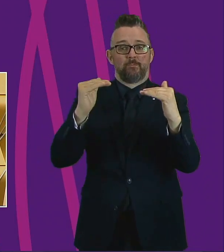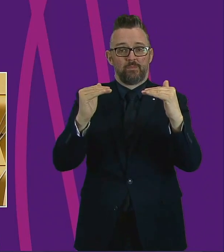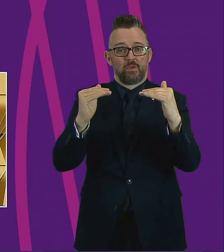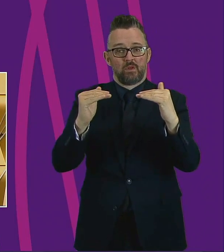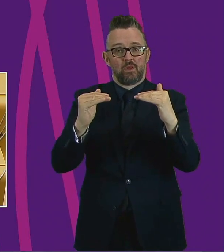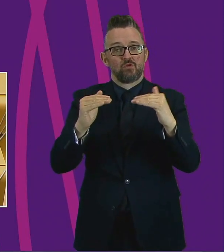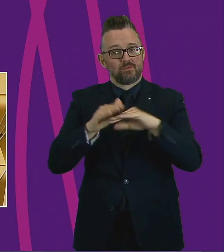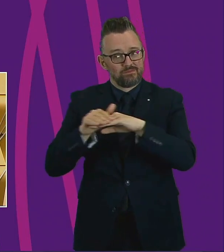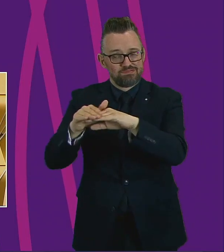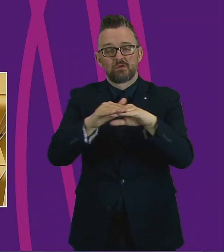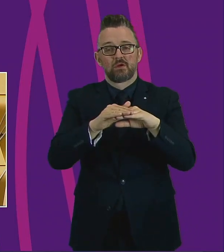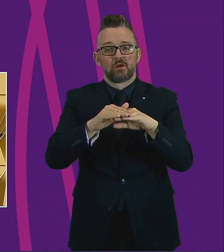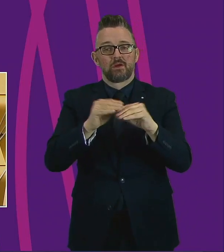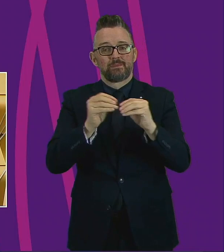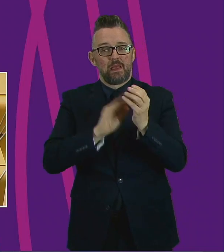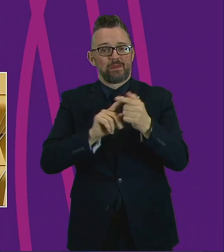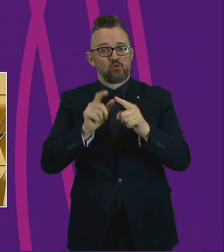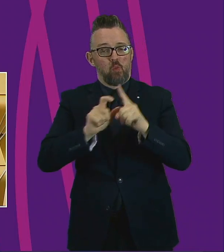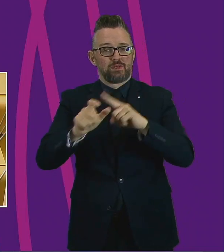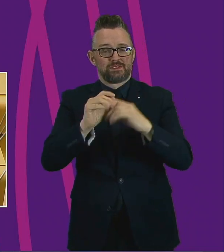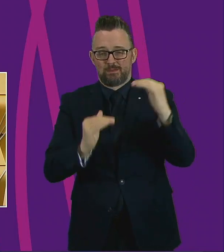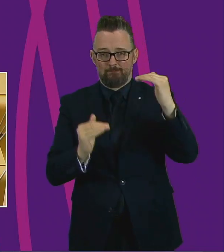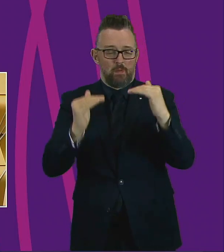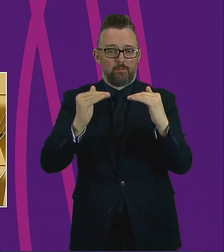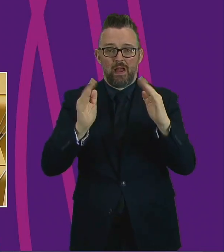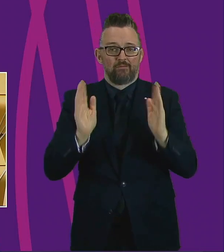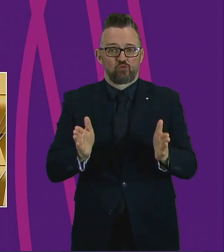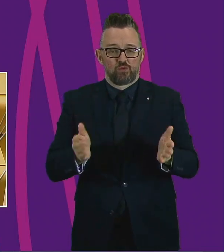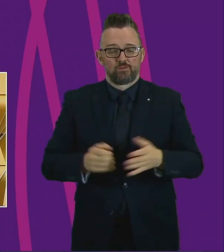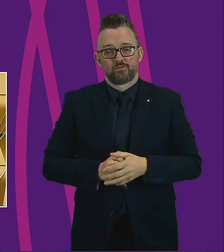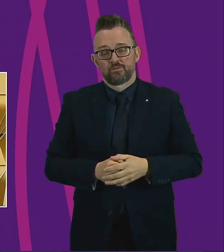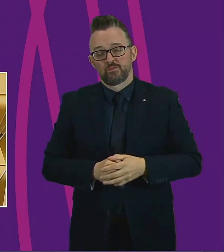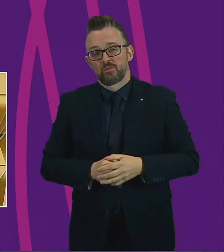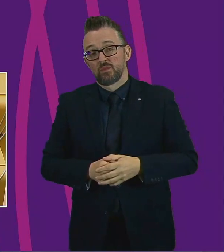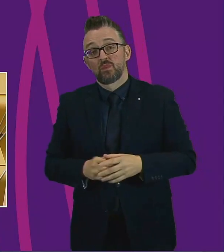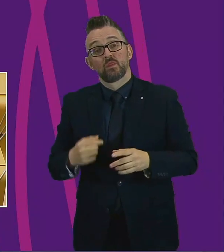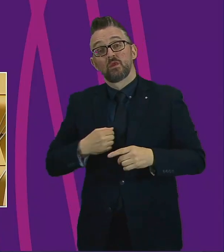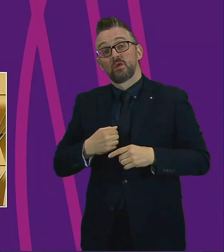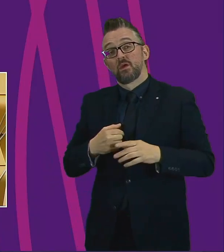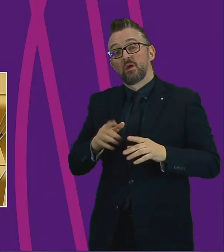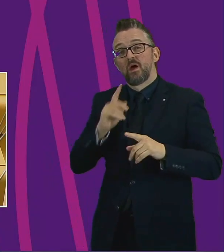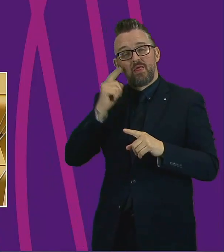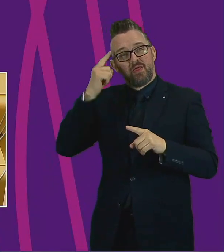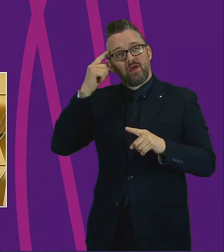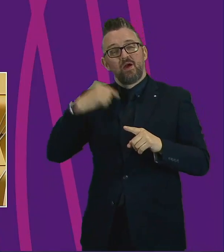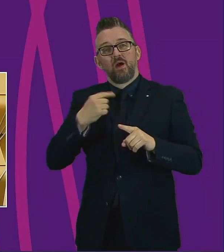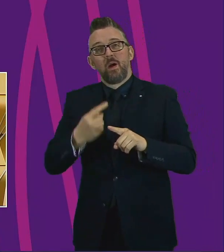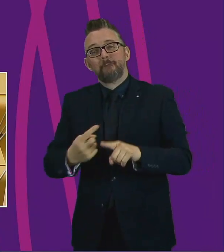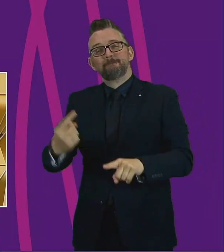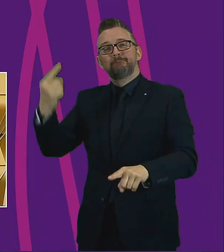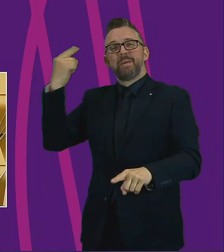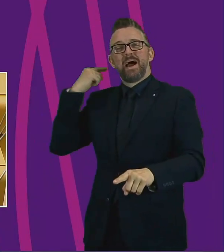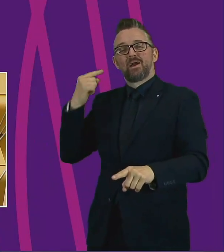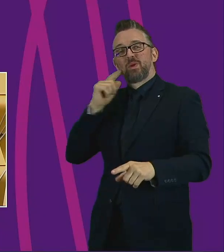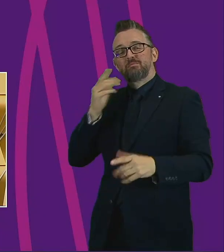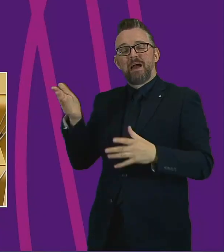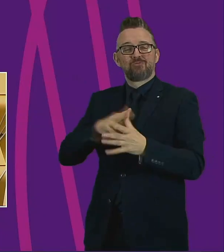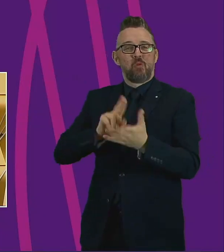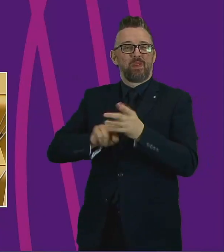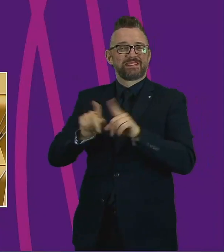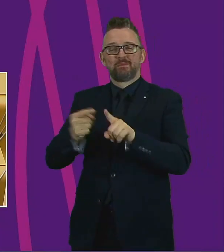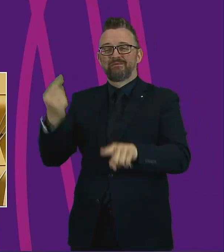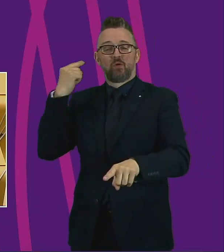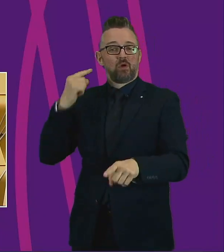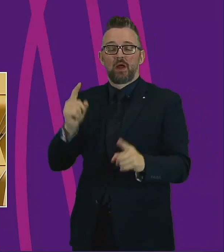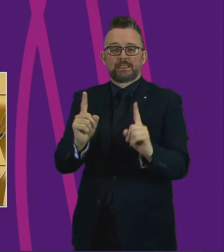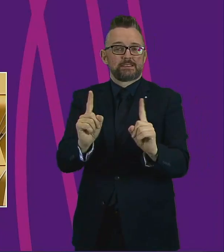And that's the point I wanted to end on, Deputy Presenting Officer, is we can't return to the model that we've had in the past. There is no doubt